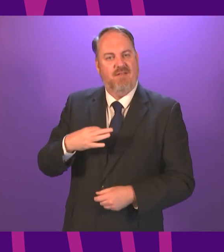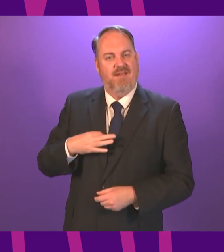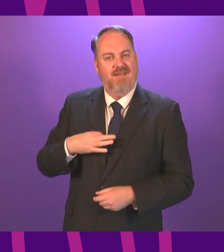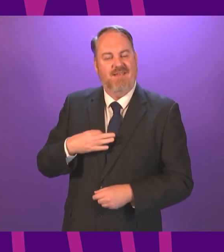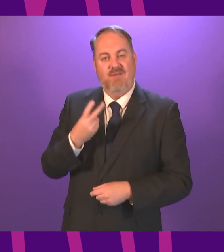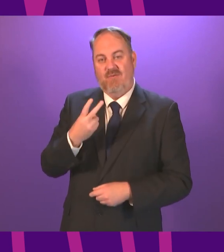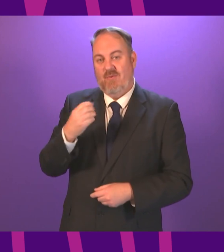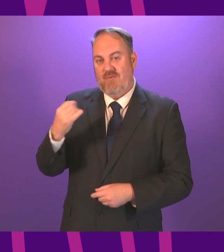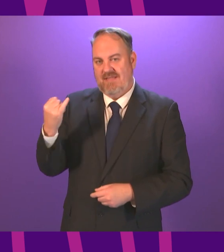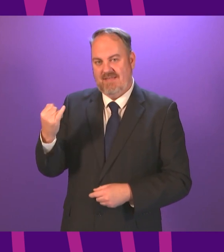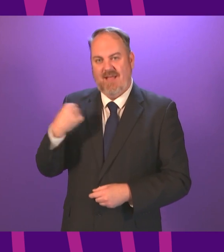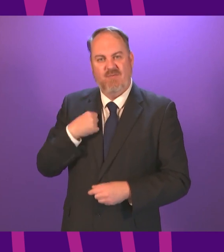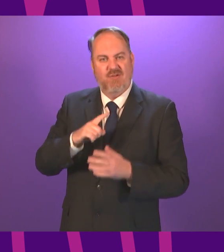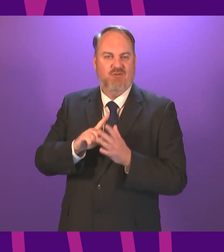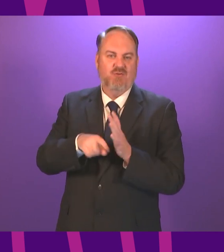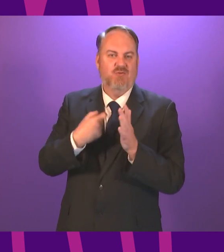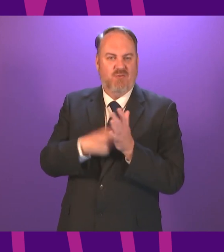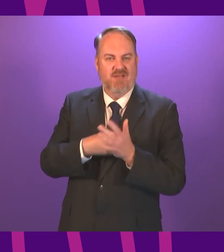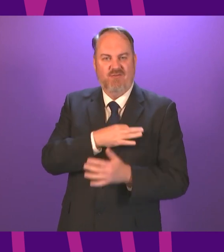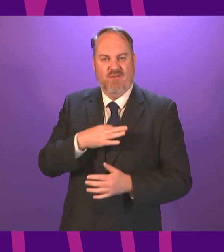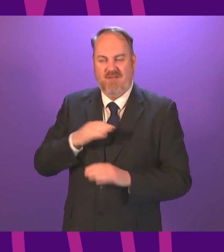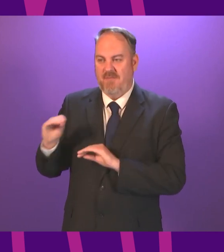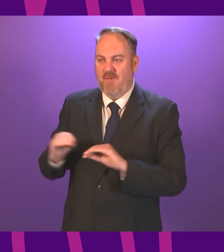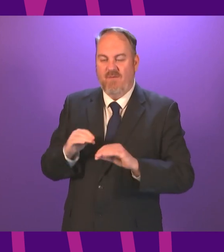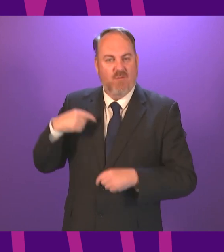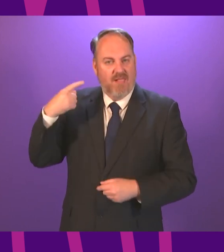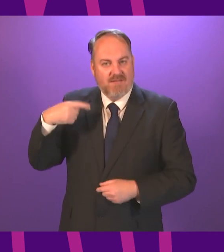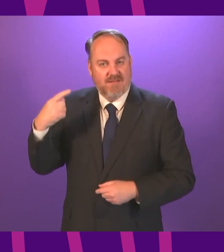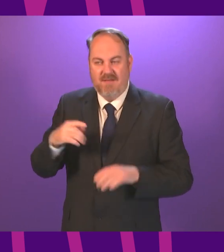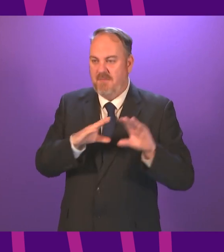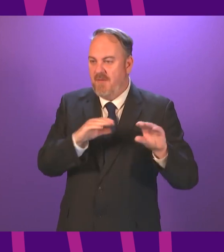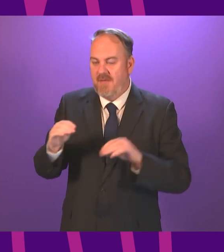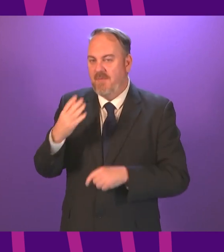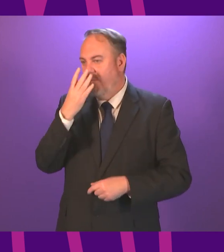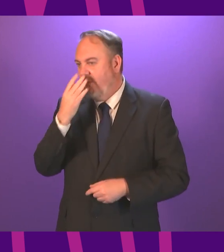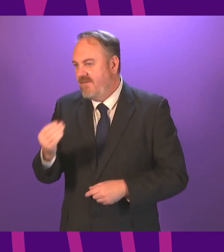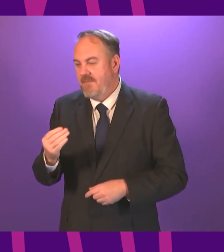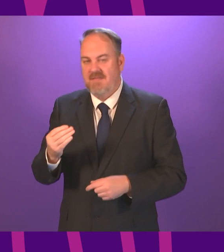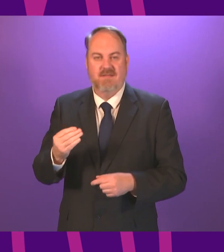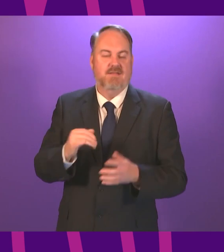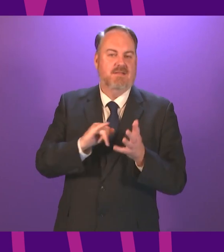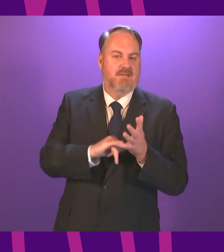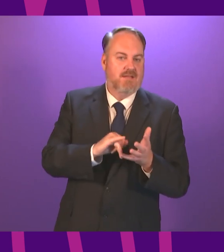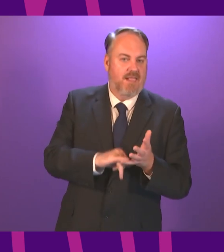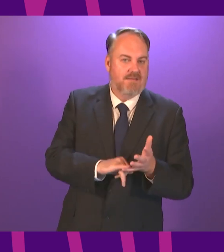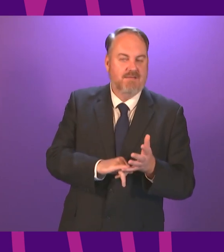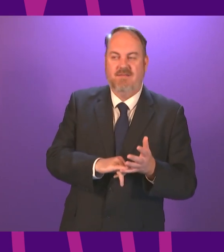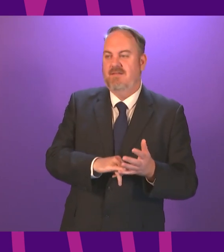junior doctors I moved regularly from London to Birmingham to Wolverhampton to Sunderland to Glasgow